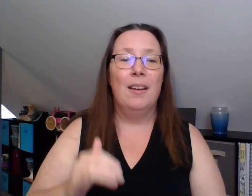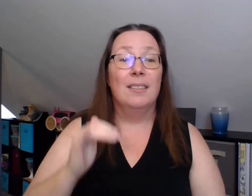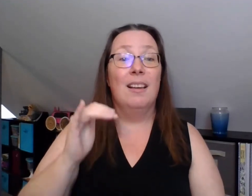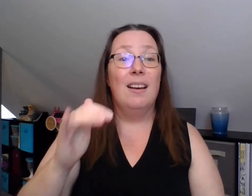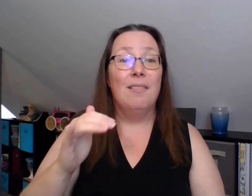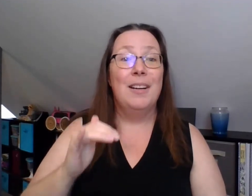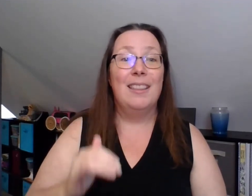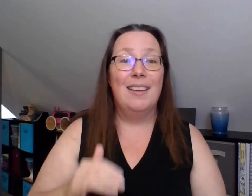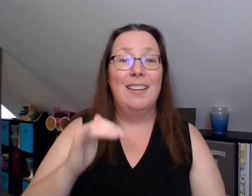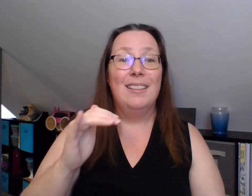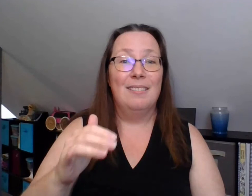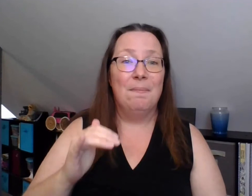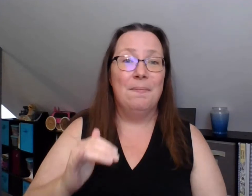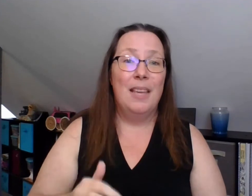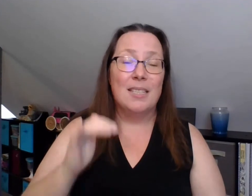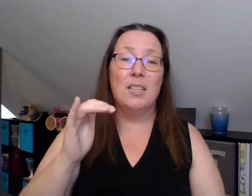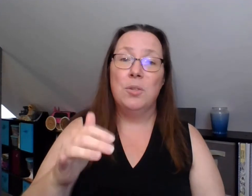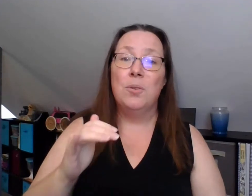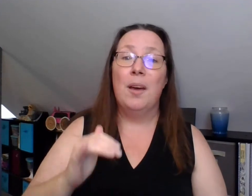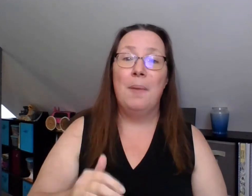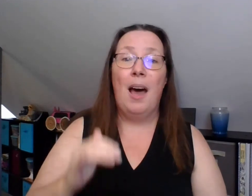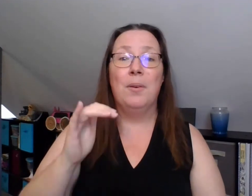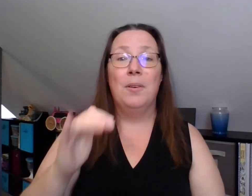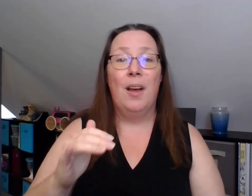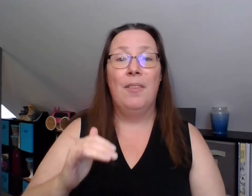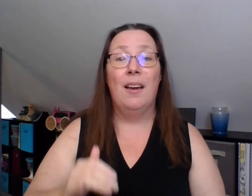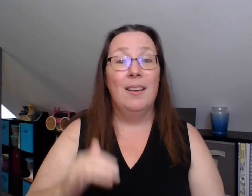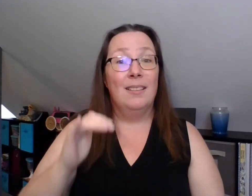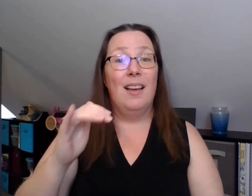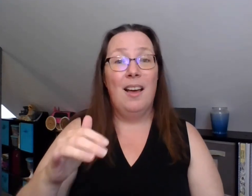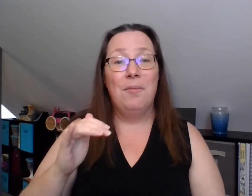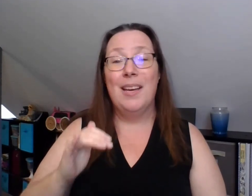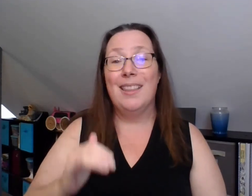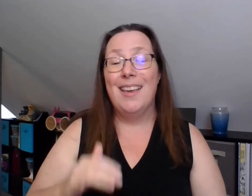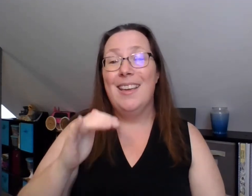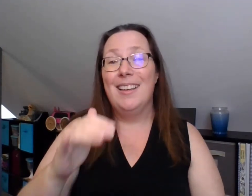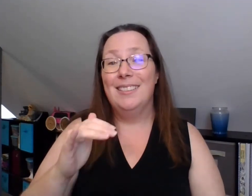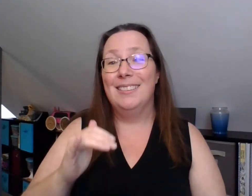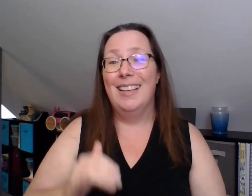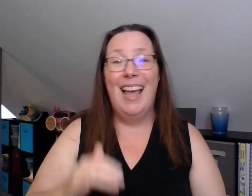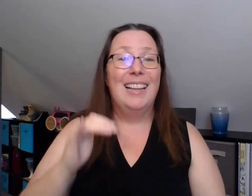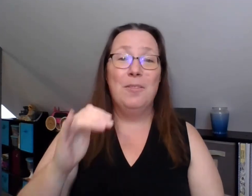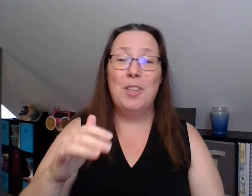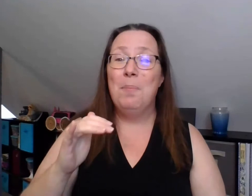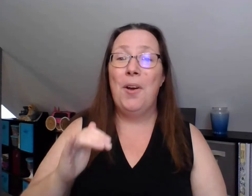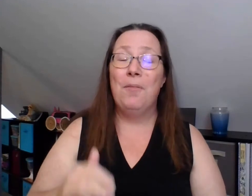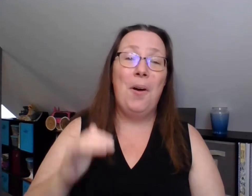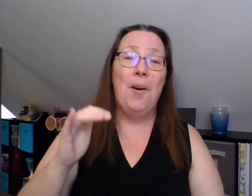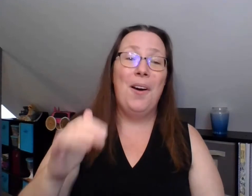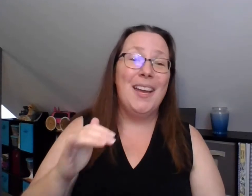love within sing to the power of the love within lift up your voice